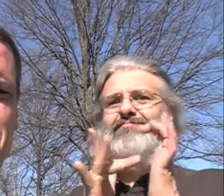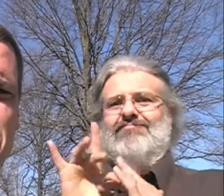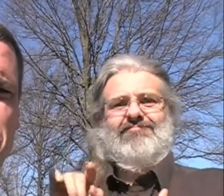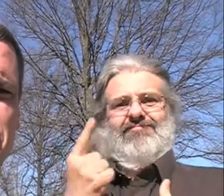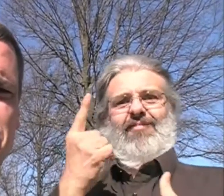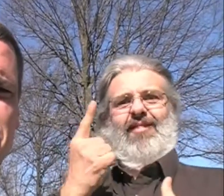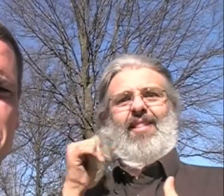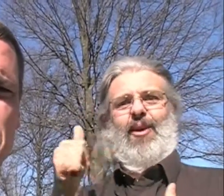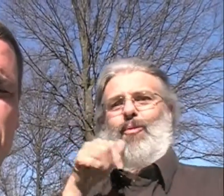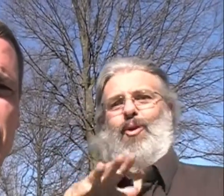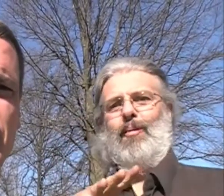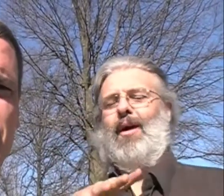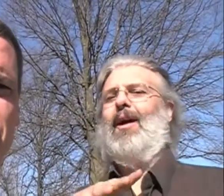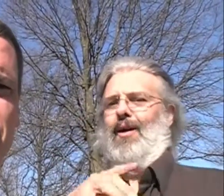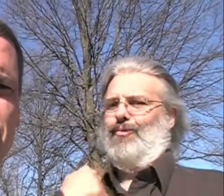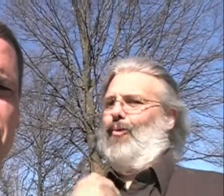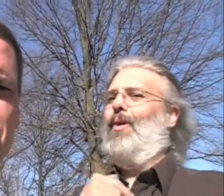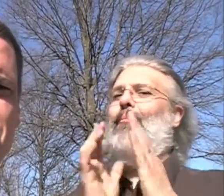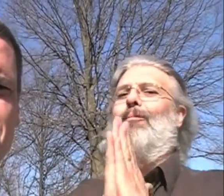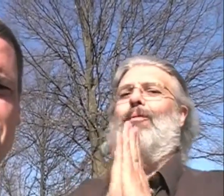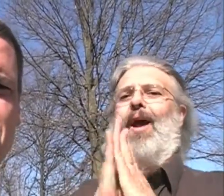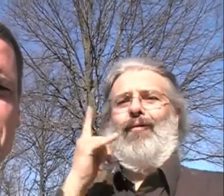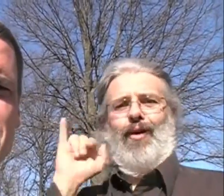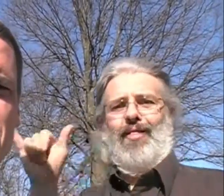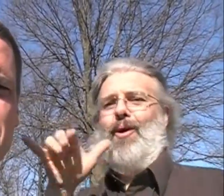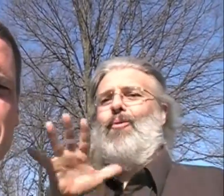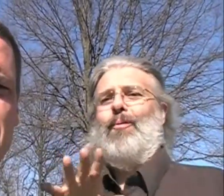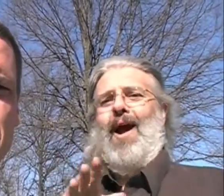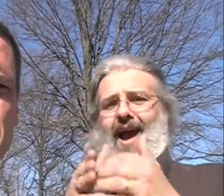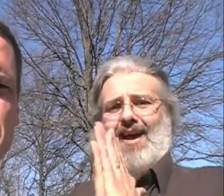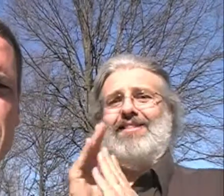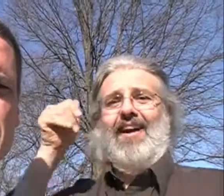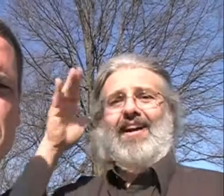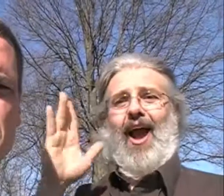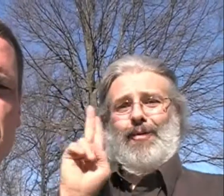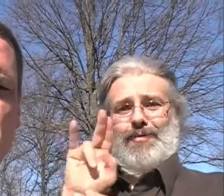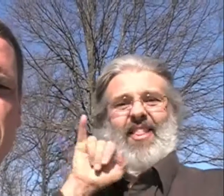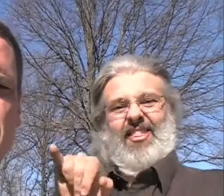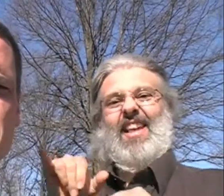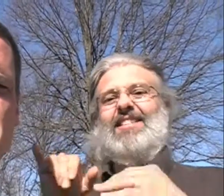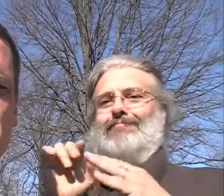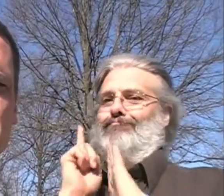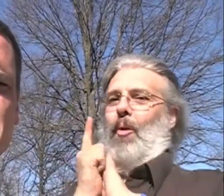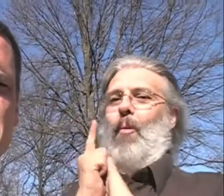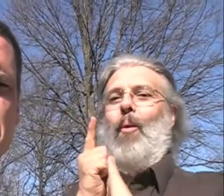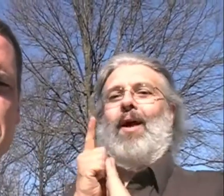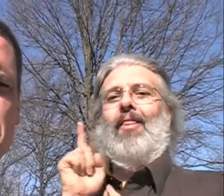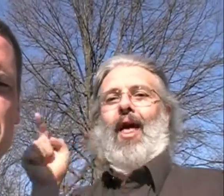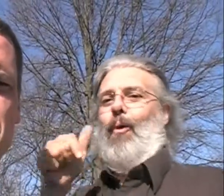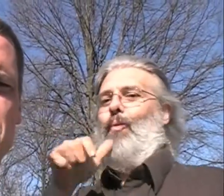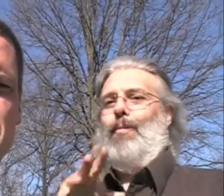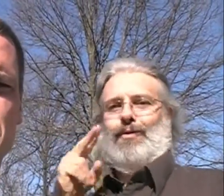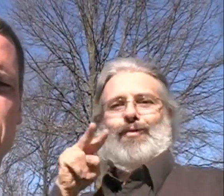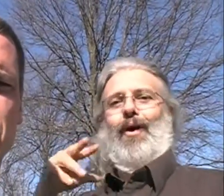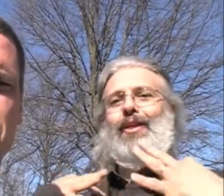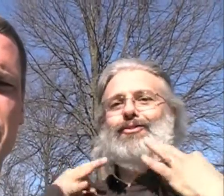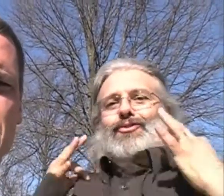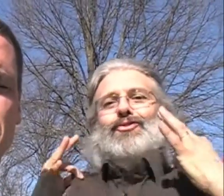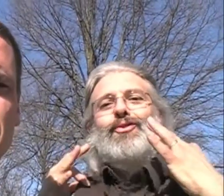So, we prayed and asked that God would use this moment and this shirt to spark in her something